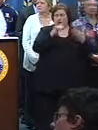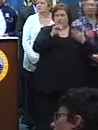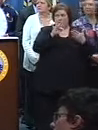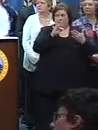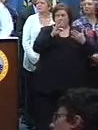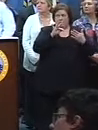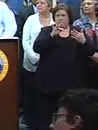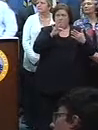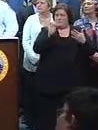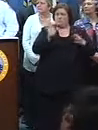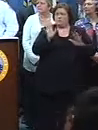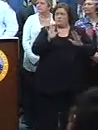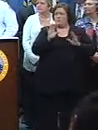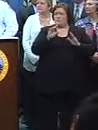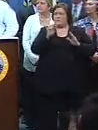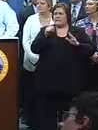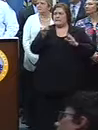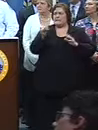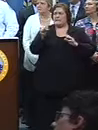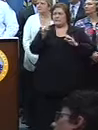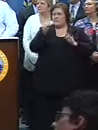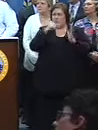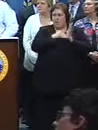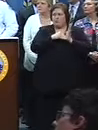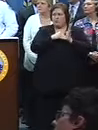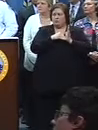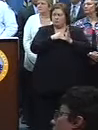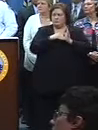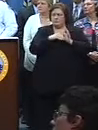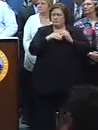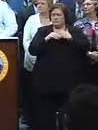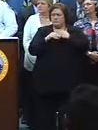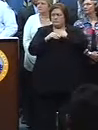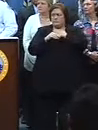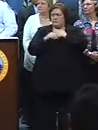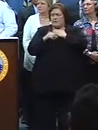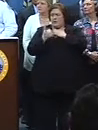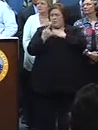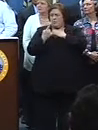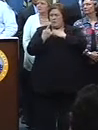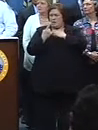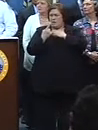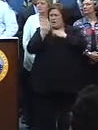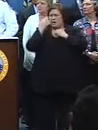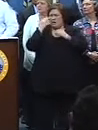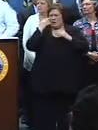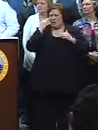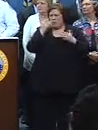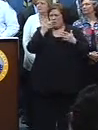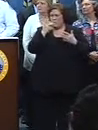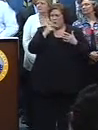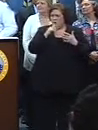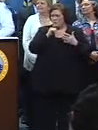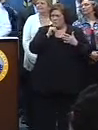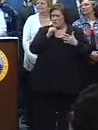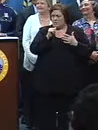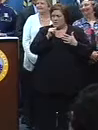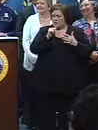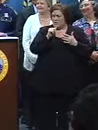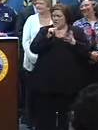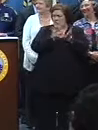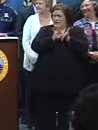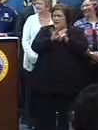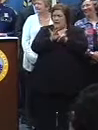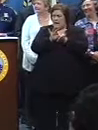Yes. No, yes, yes, yes, yes. Right. And then the other day, I know we don't measure tons anymore, and we'll stop doing that.